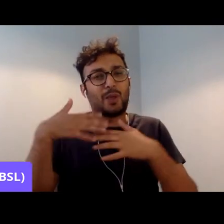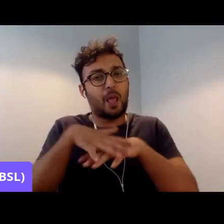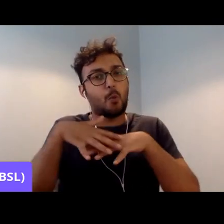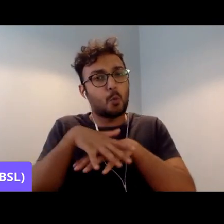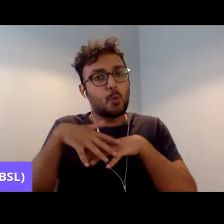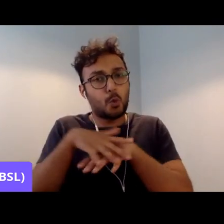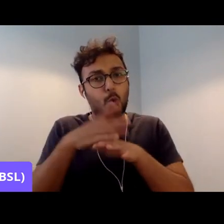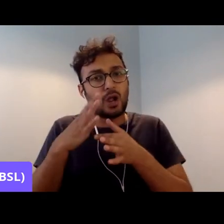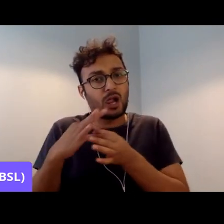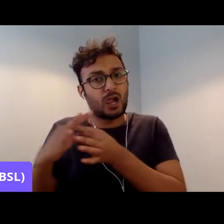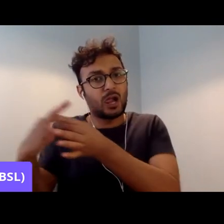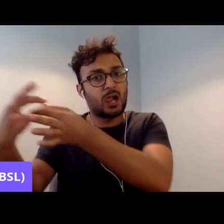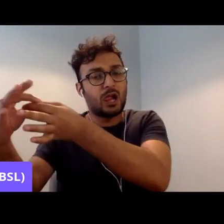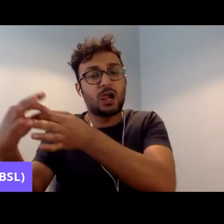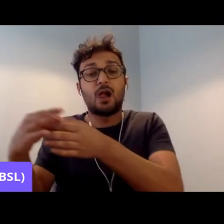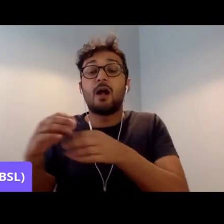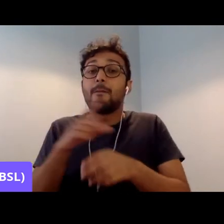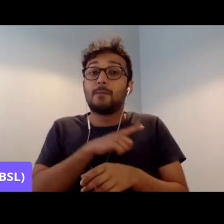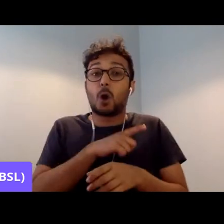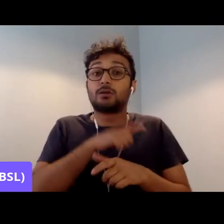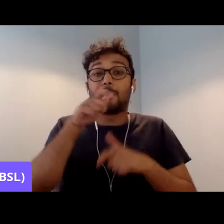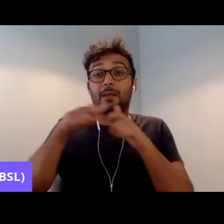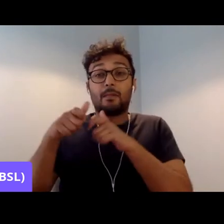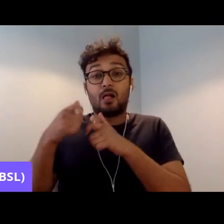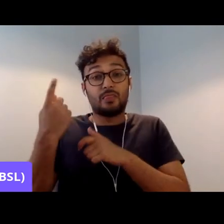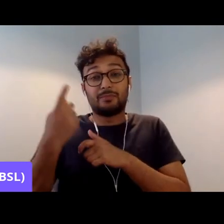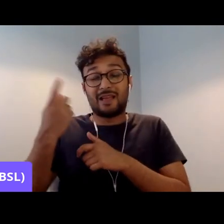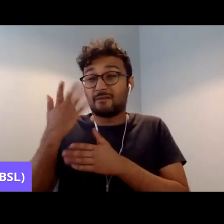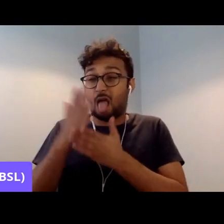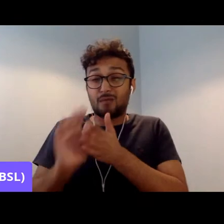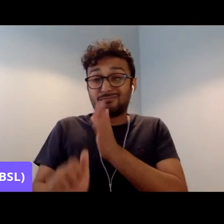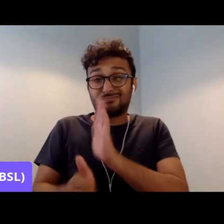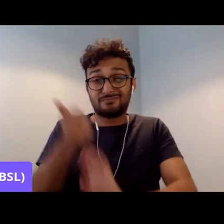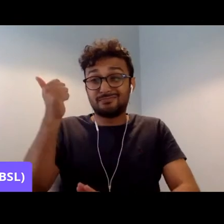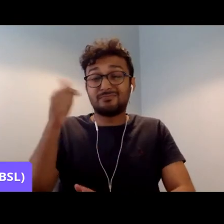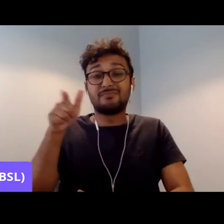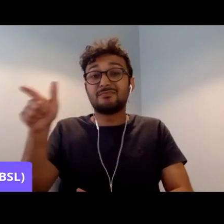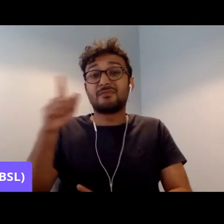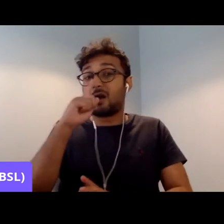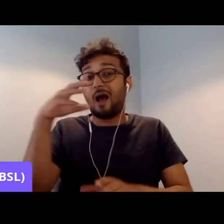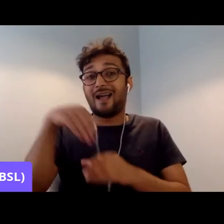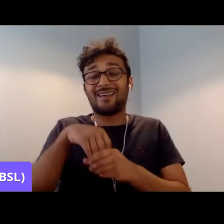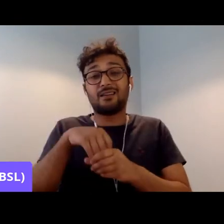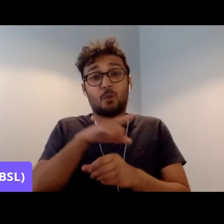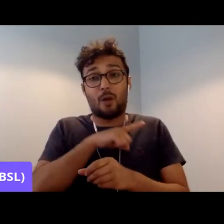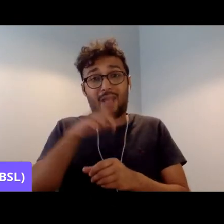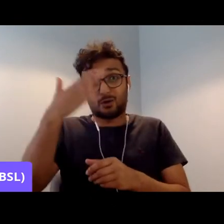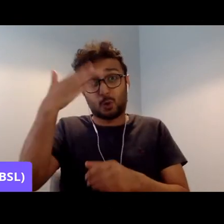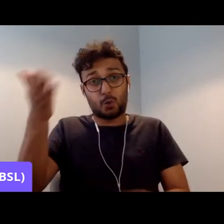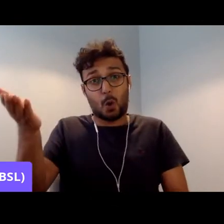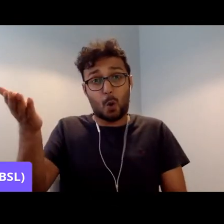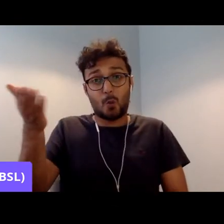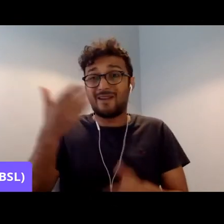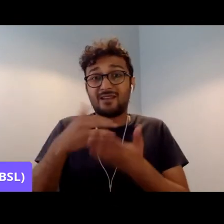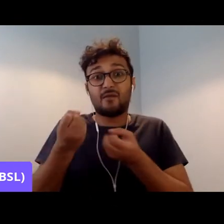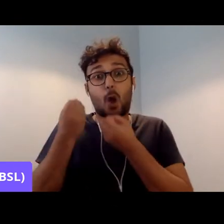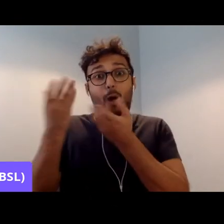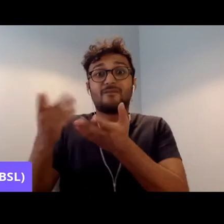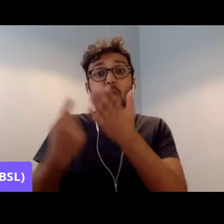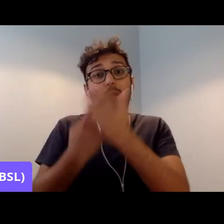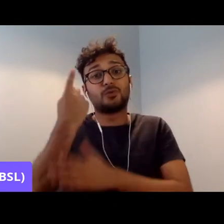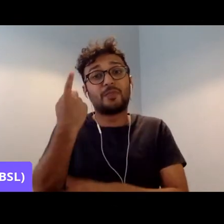immensely talented never get a look in because they don't even know about some of these opportunities. So I think we really need to